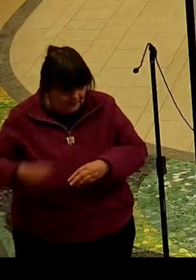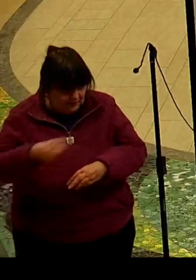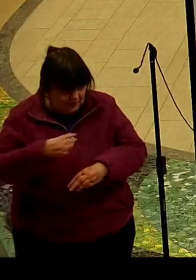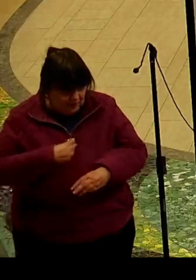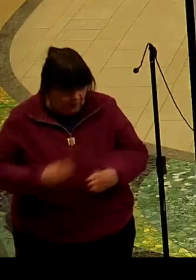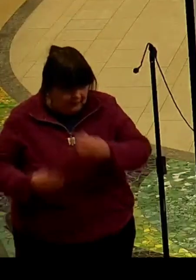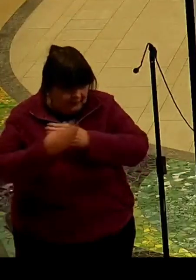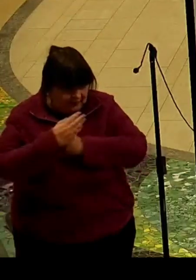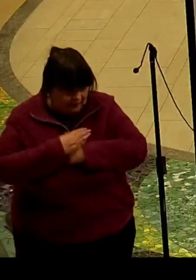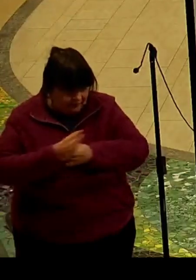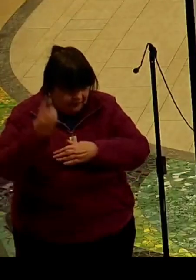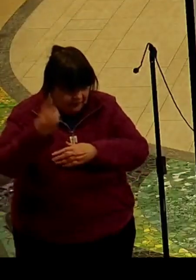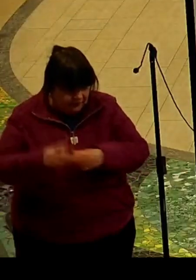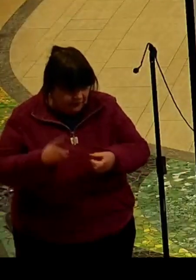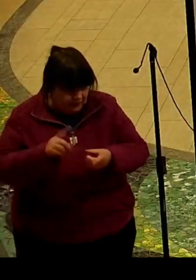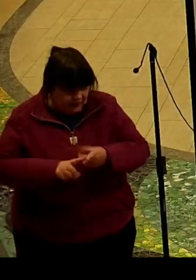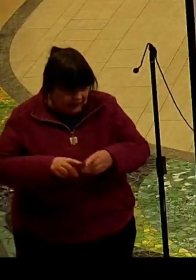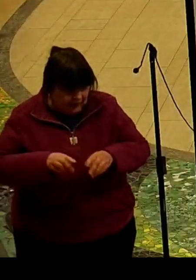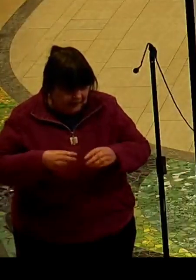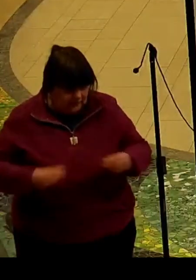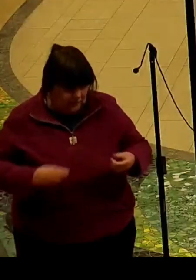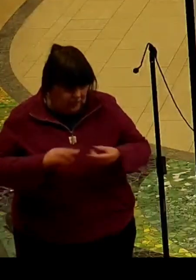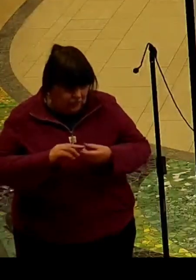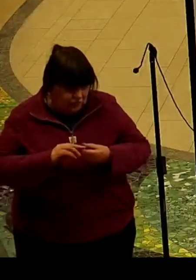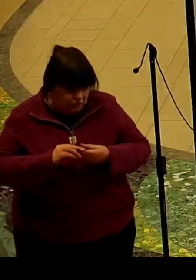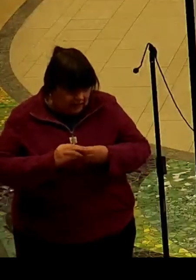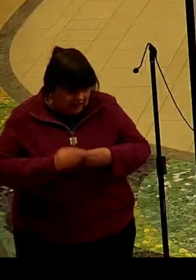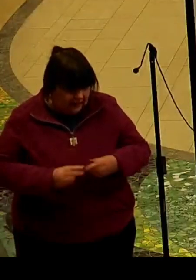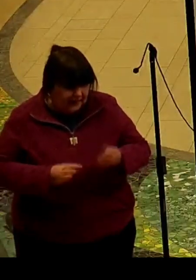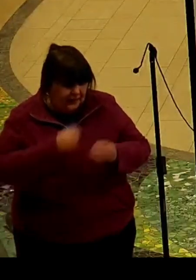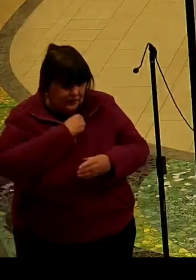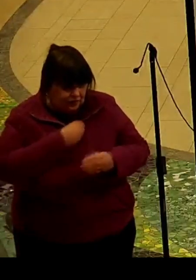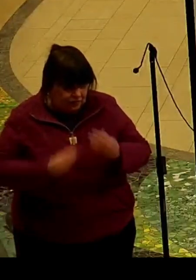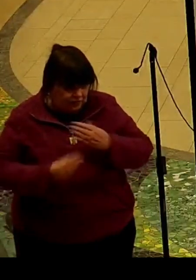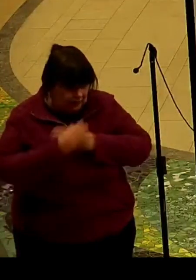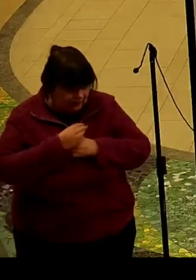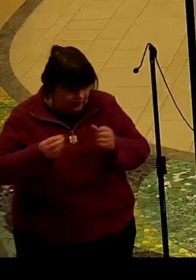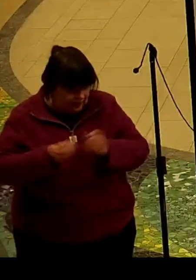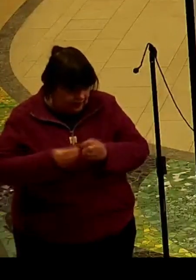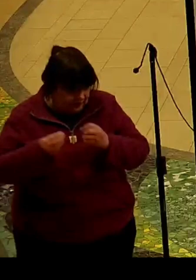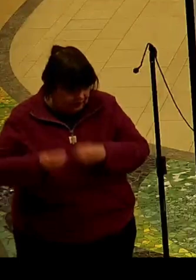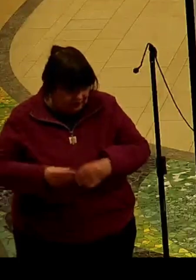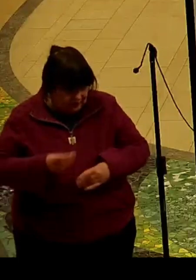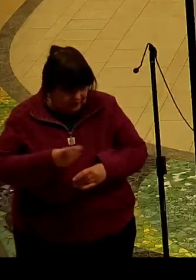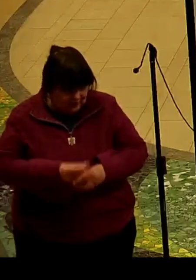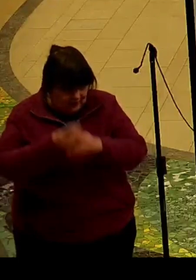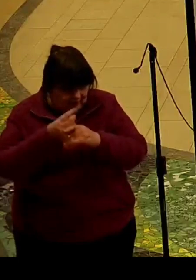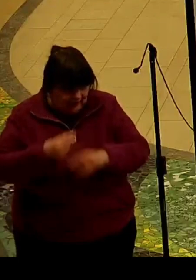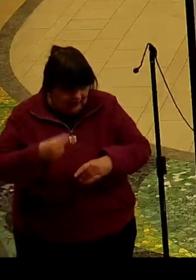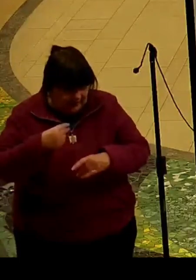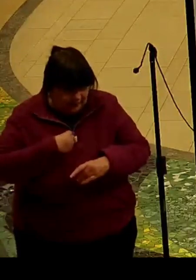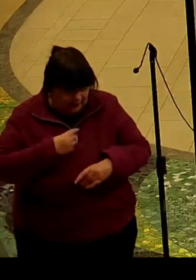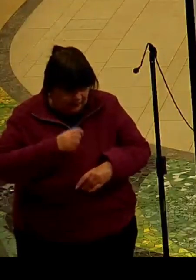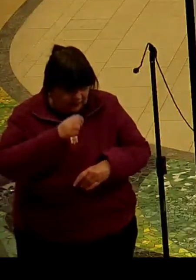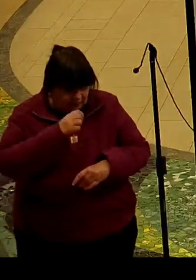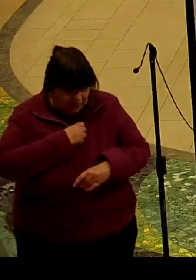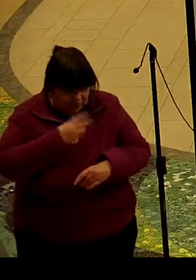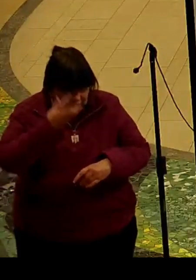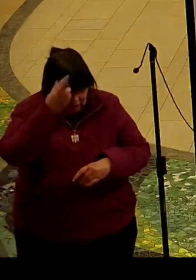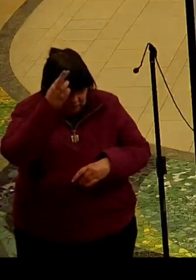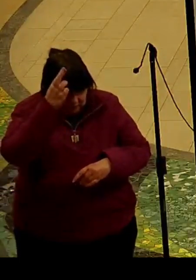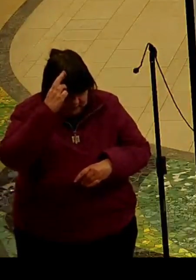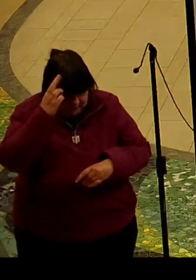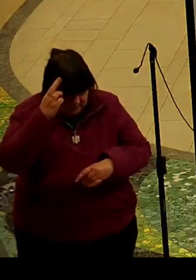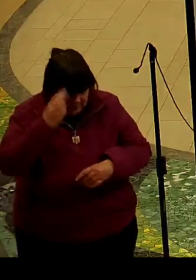We love you and try to love others. Help us